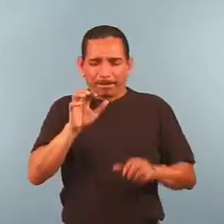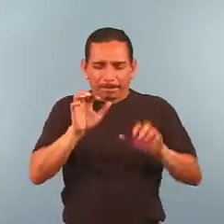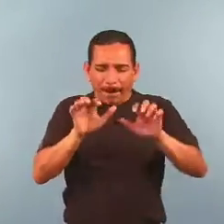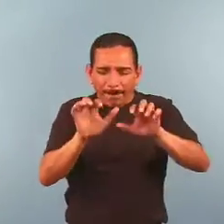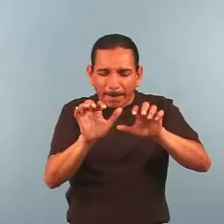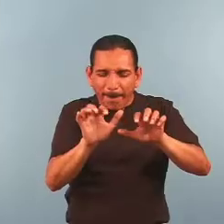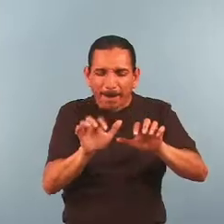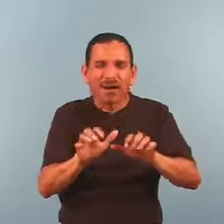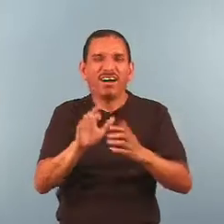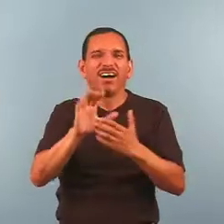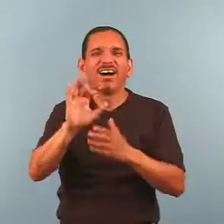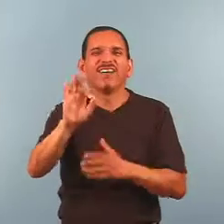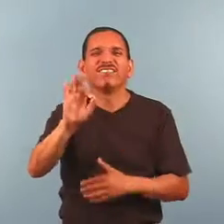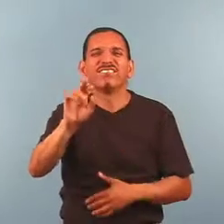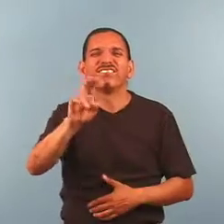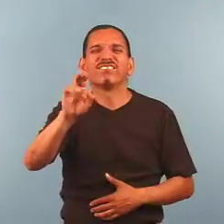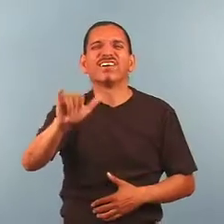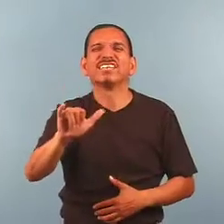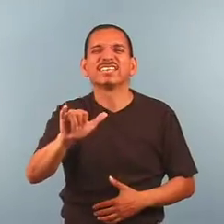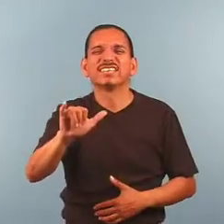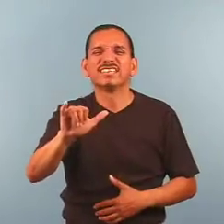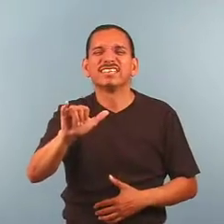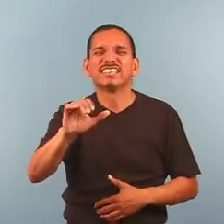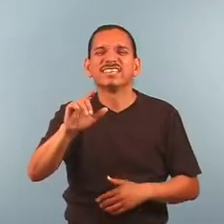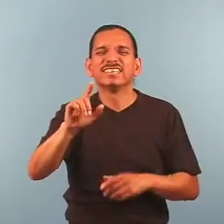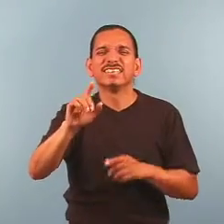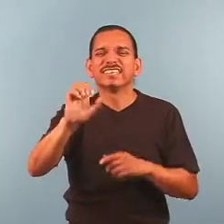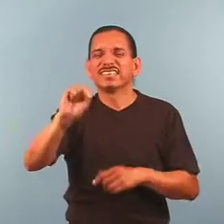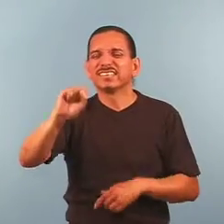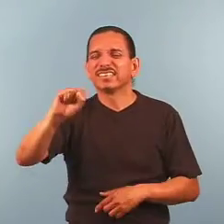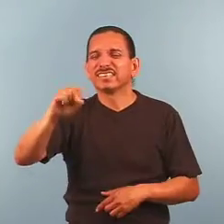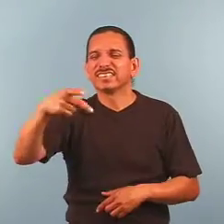Almost all the fuzzy spots of light